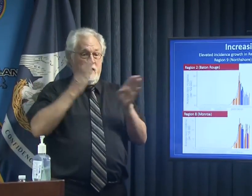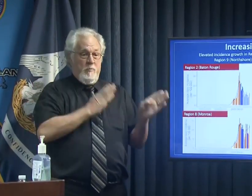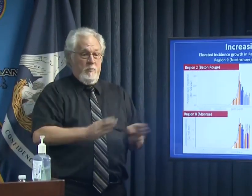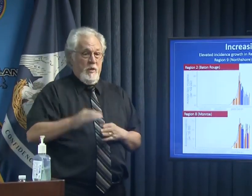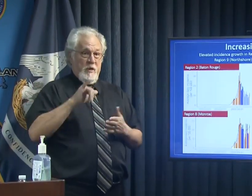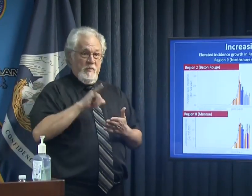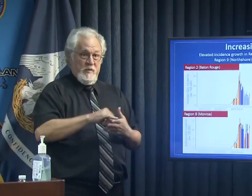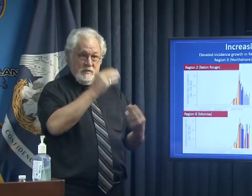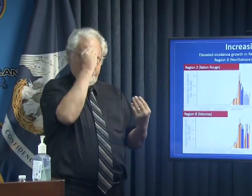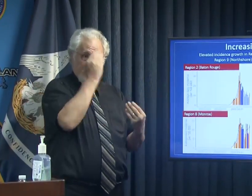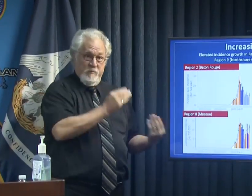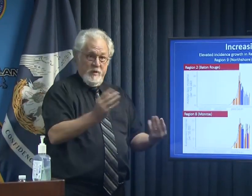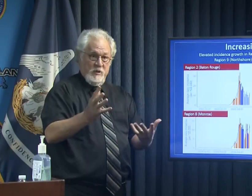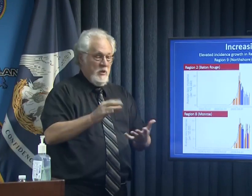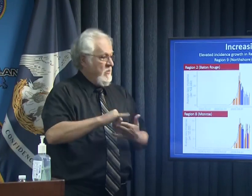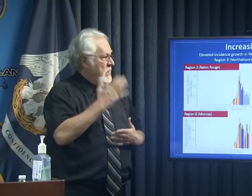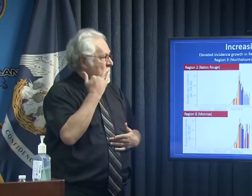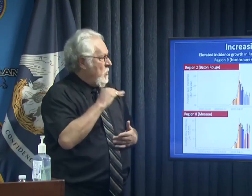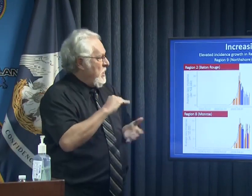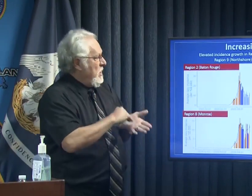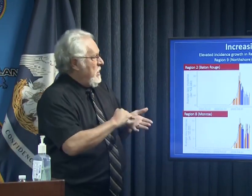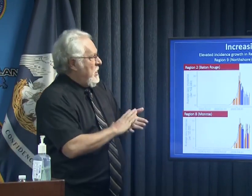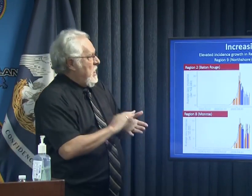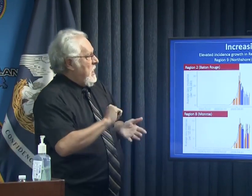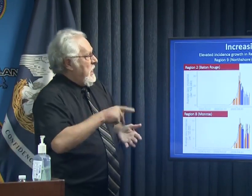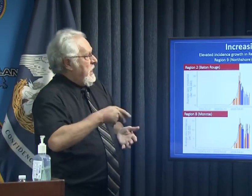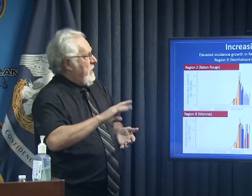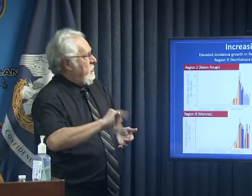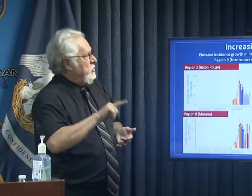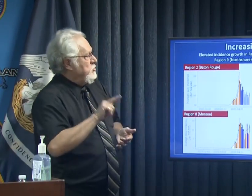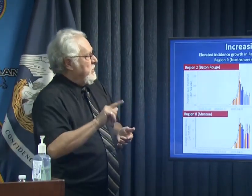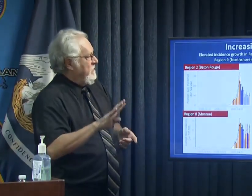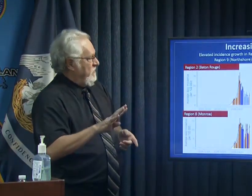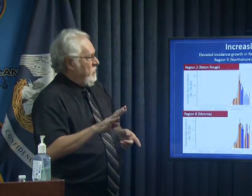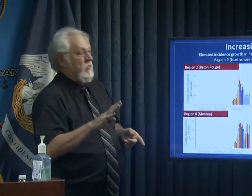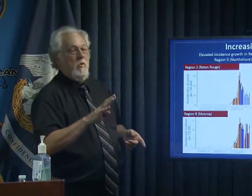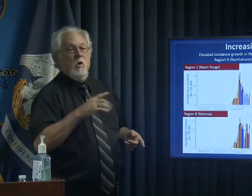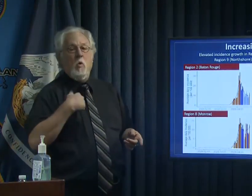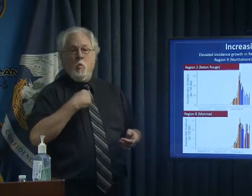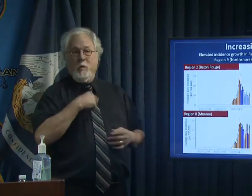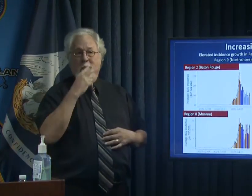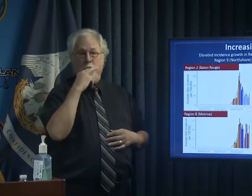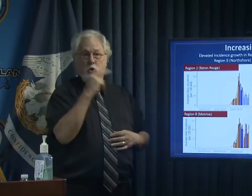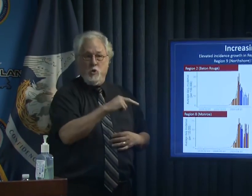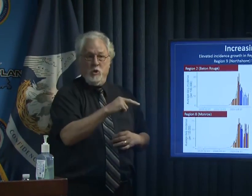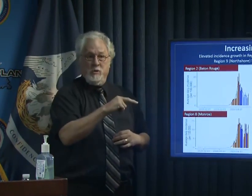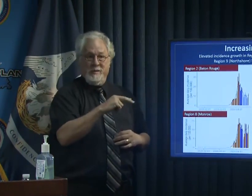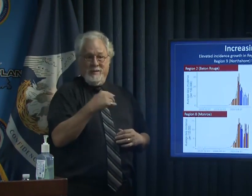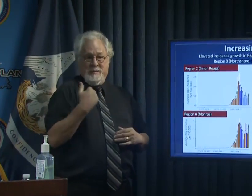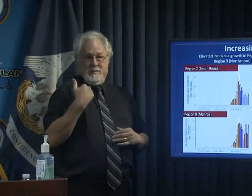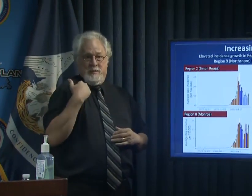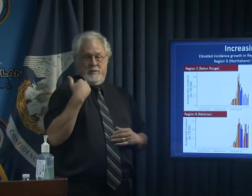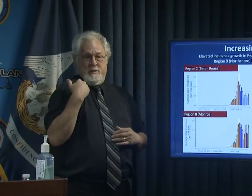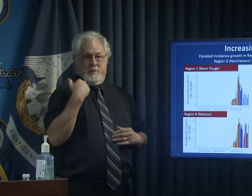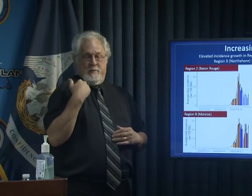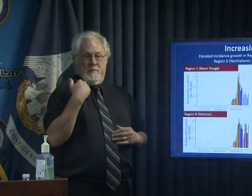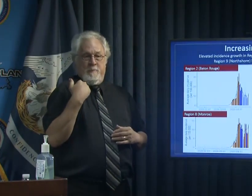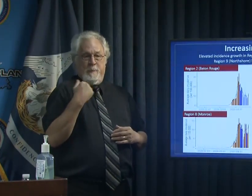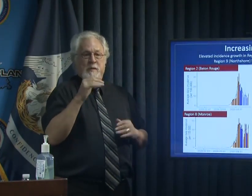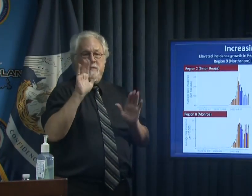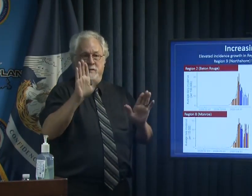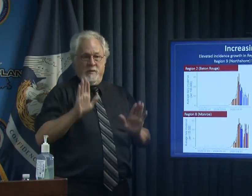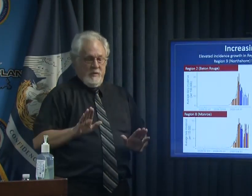this is why it's dated uh as of April the 24th this is what we were looking at uh this past uh